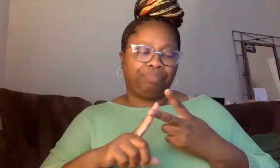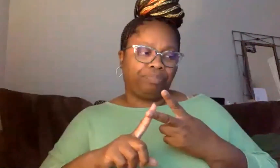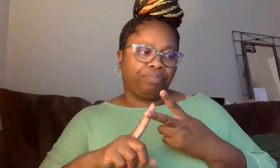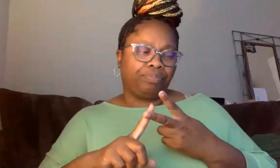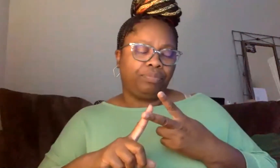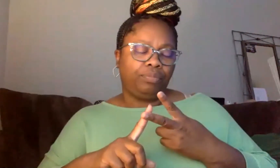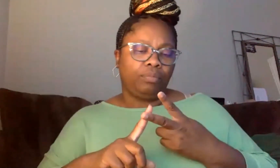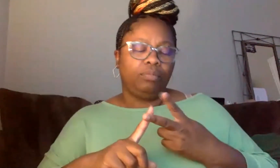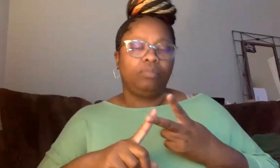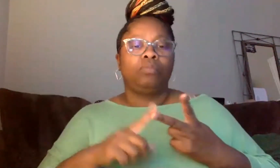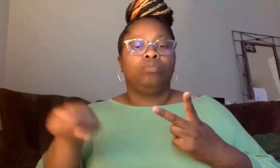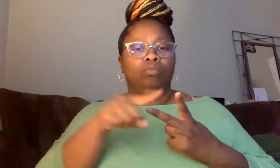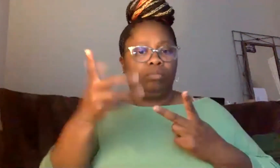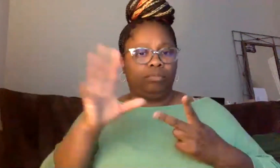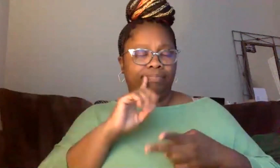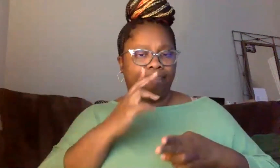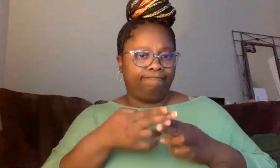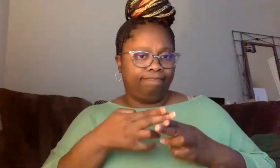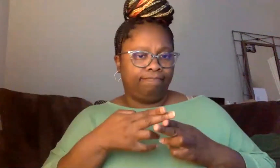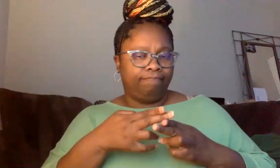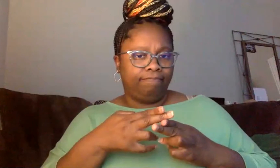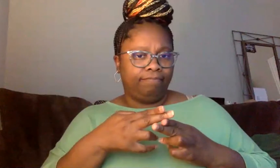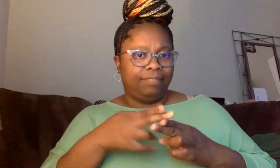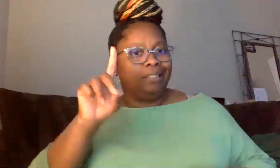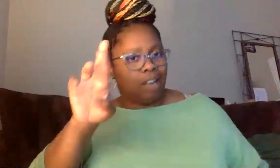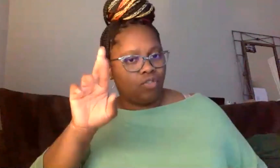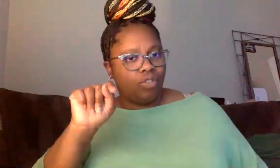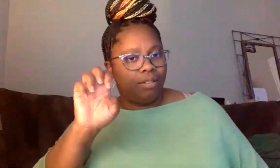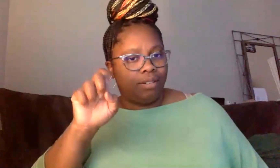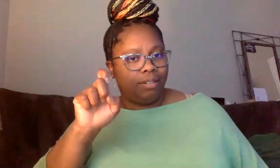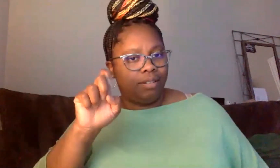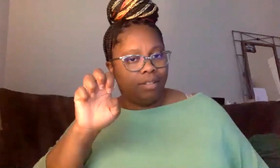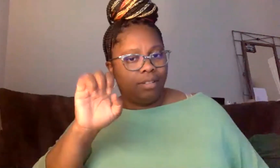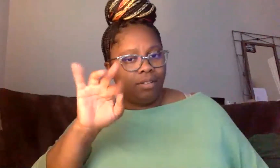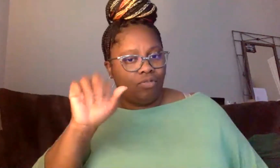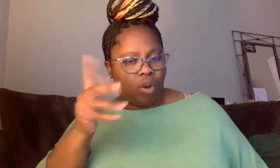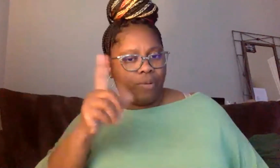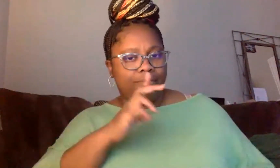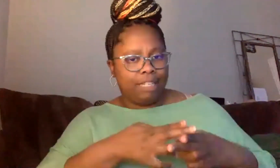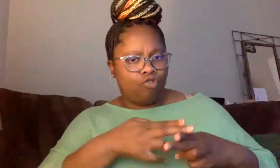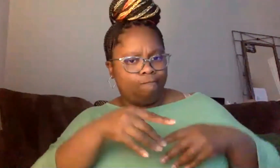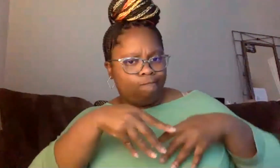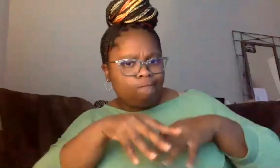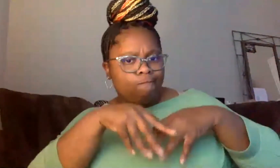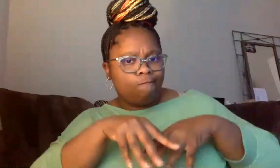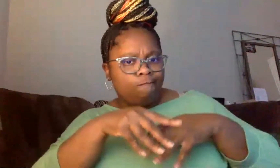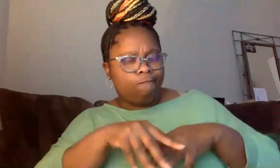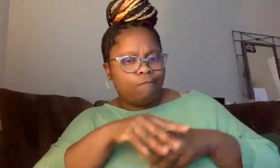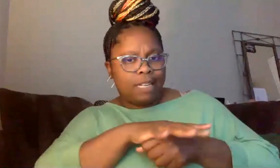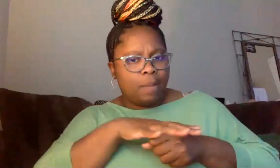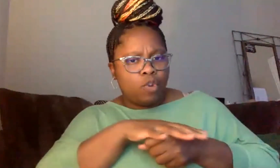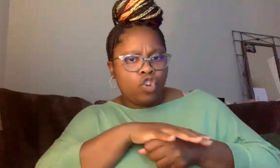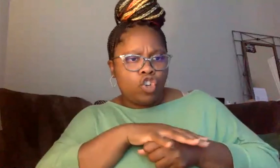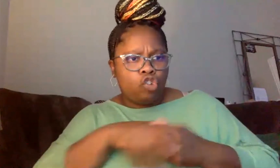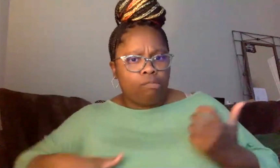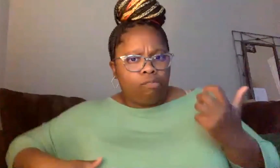is since you mentioned, uh, Dr. Teixeira again, the, um, marching into neighborhoods, you know, fully armed, like in